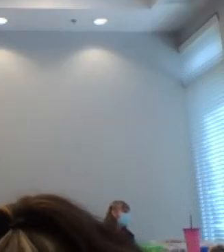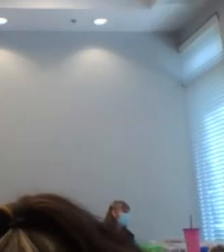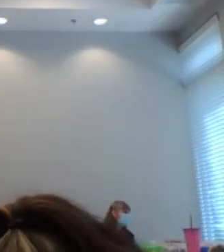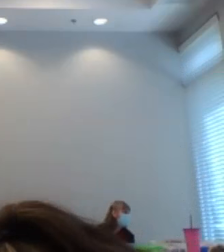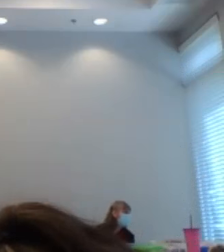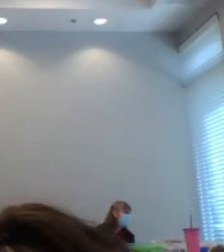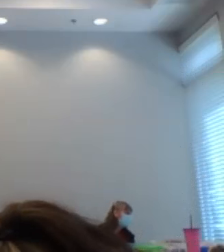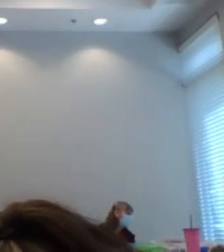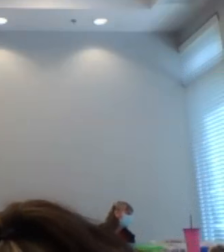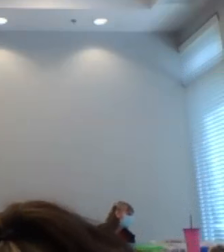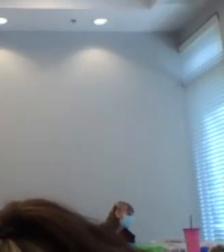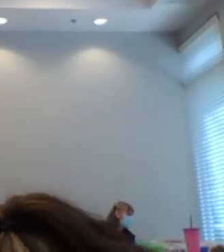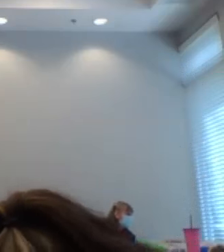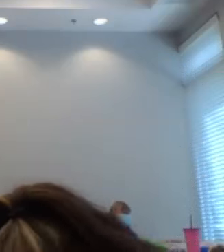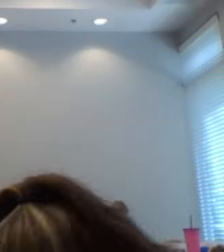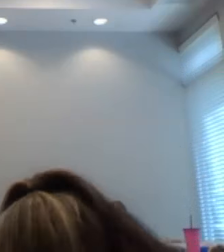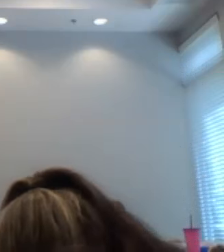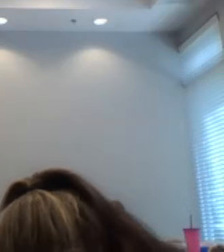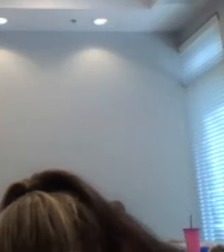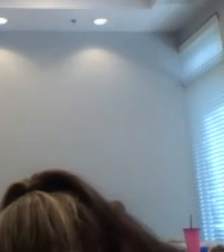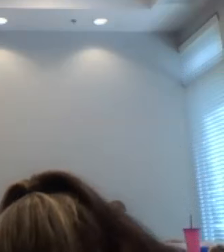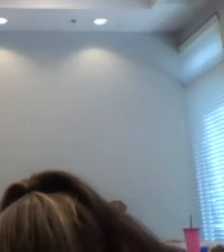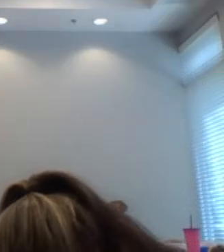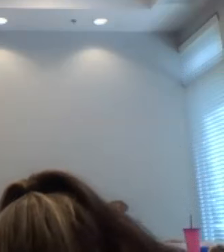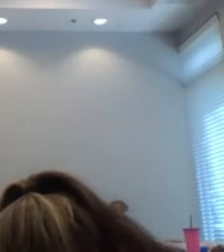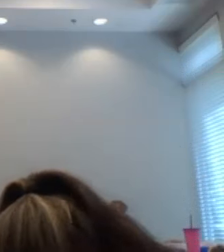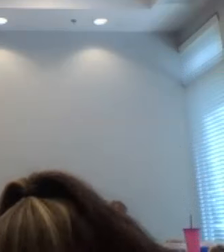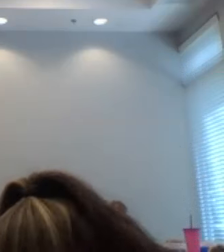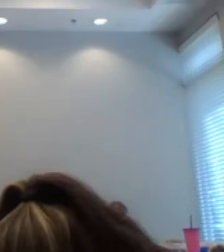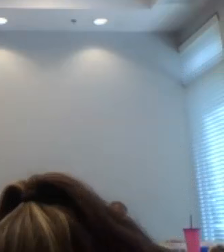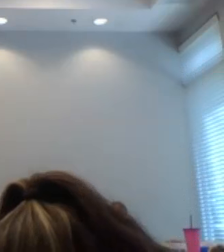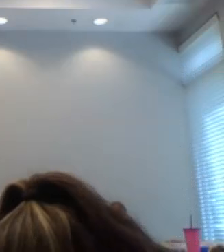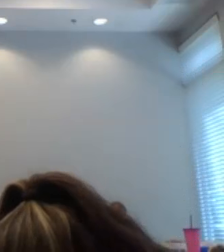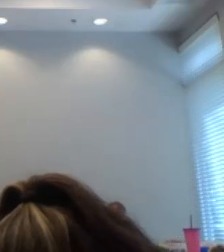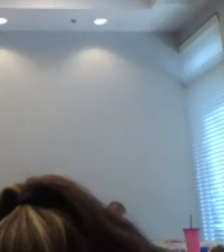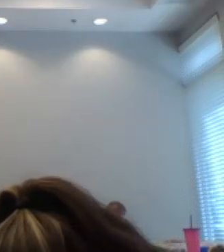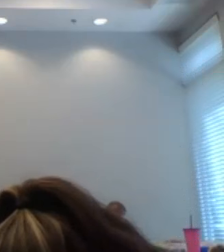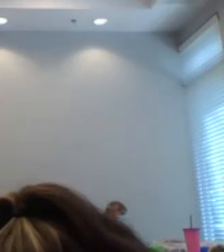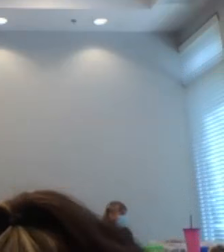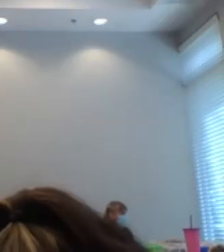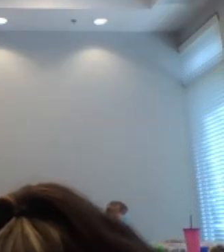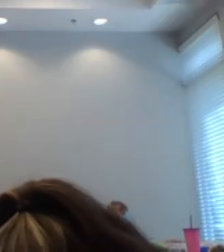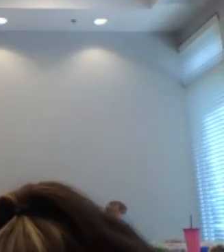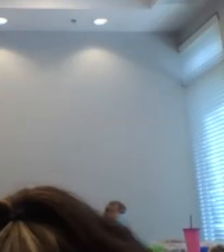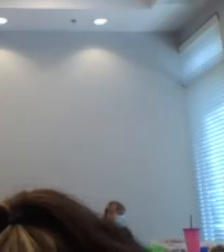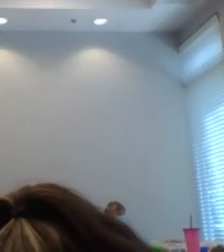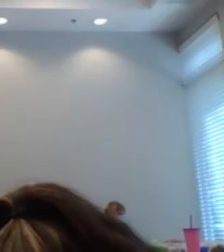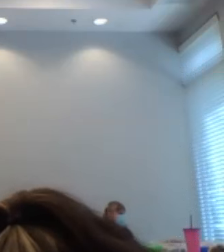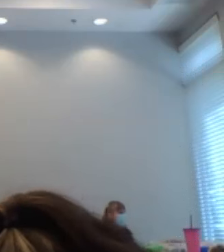4, 5, 6, 7, 8,